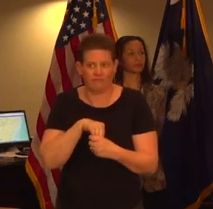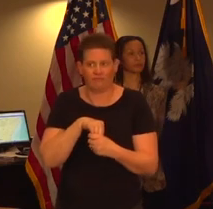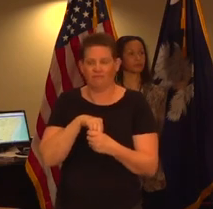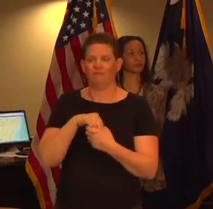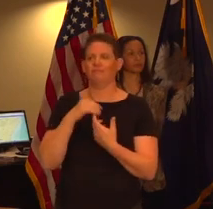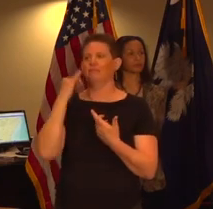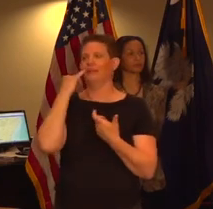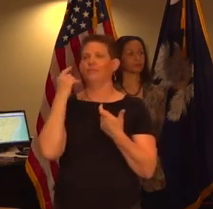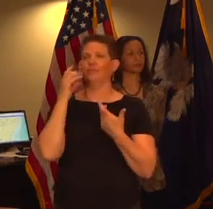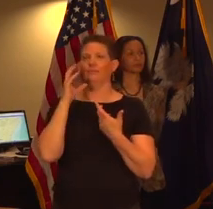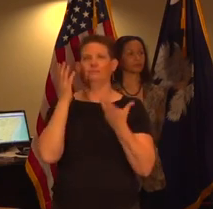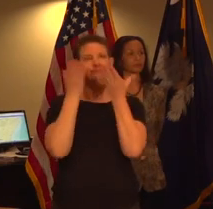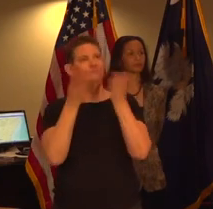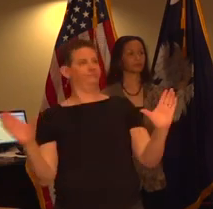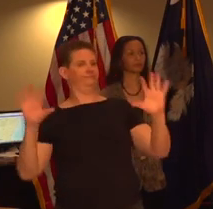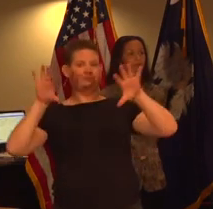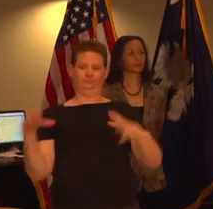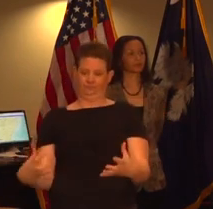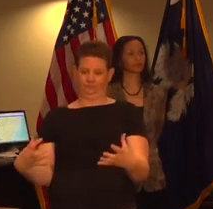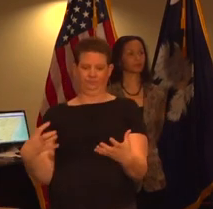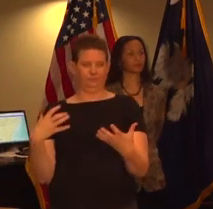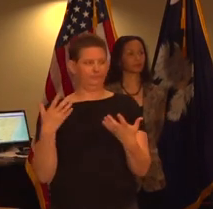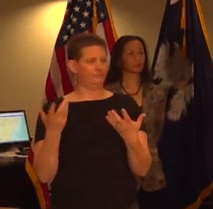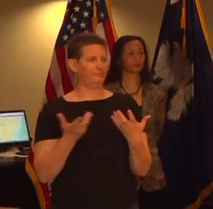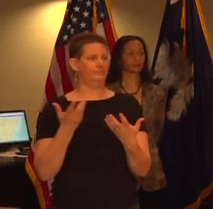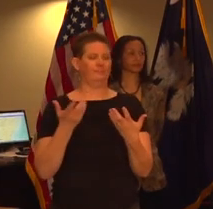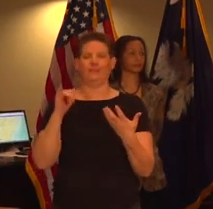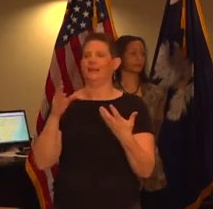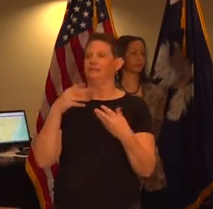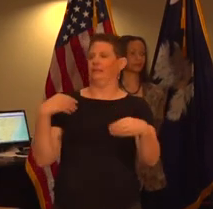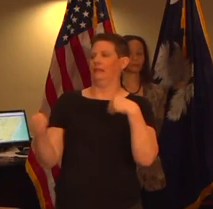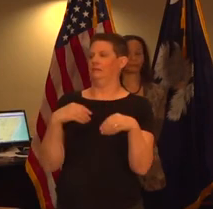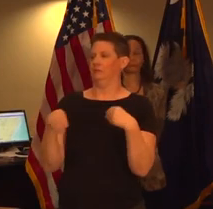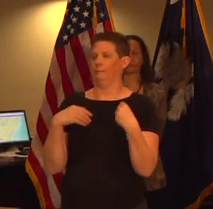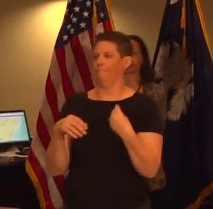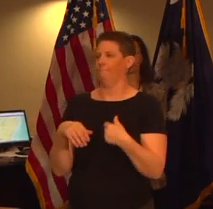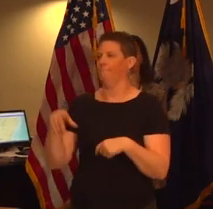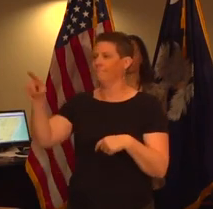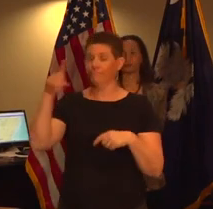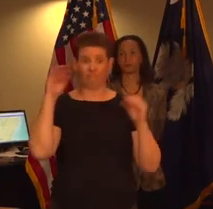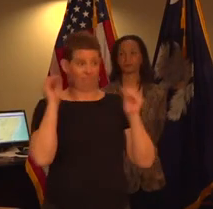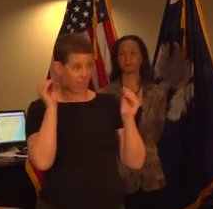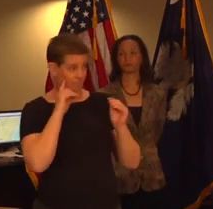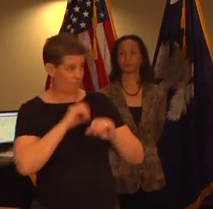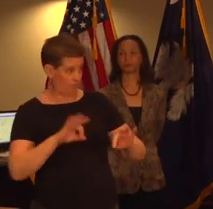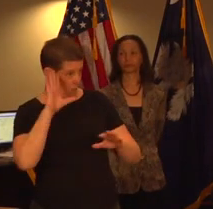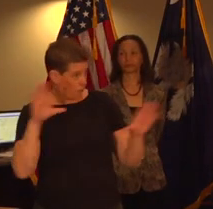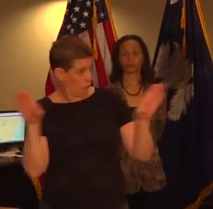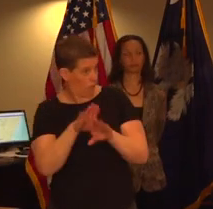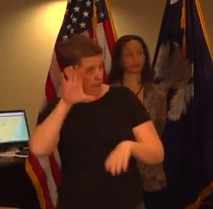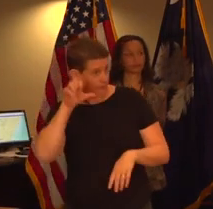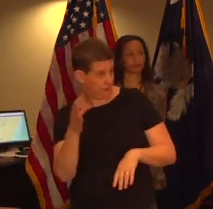with a category or a term that is very flexible i know you said anything's off the table will you close speeches if it